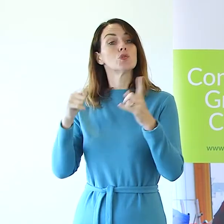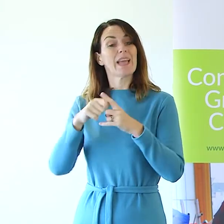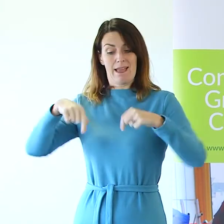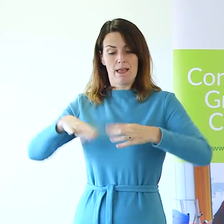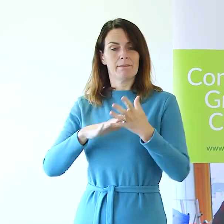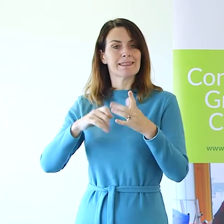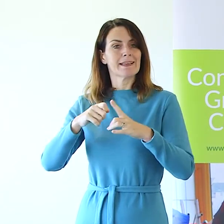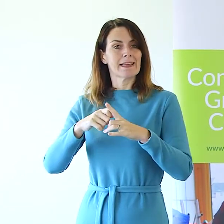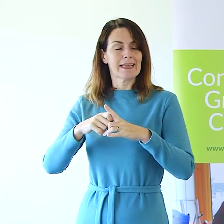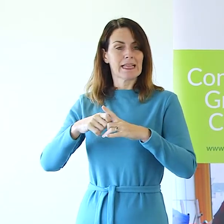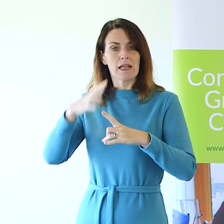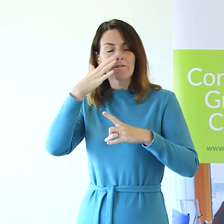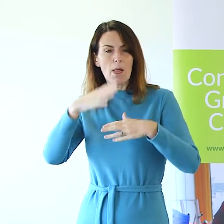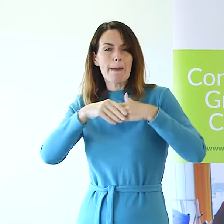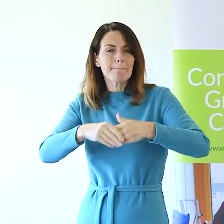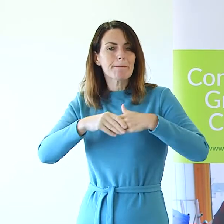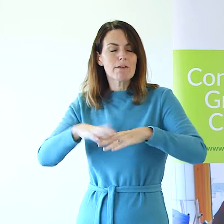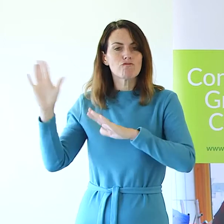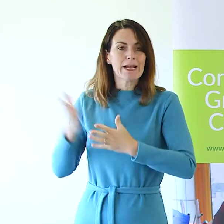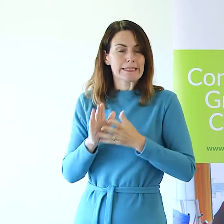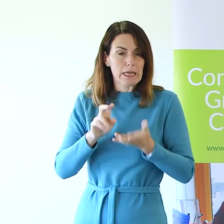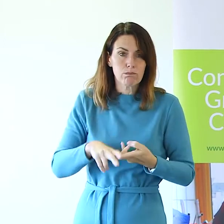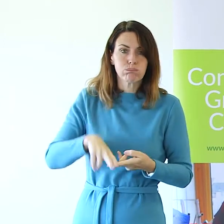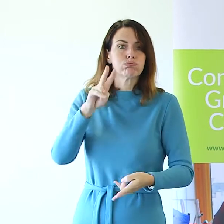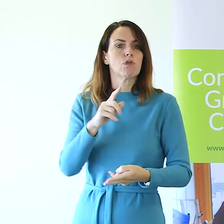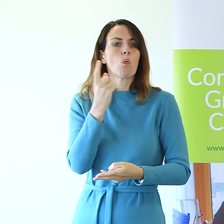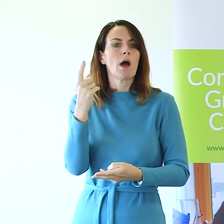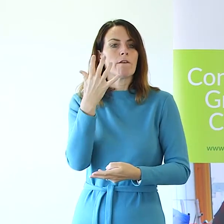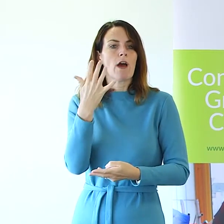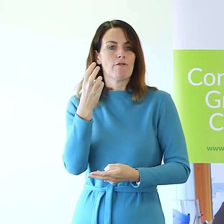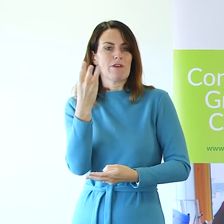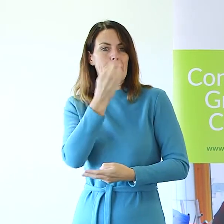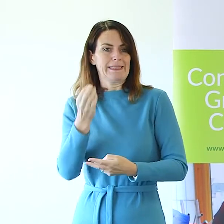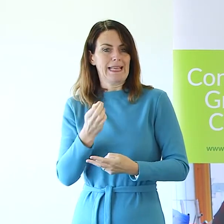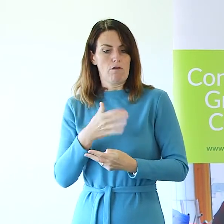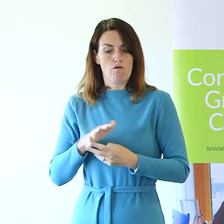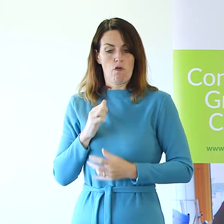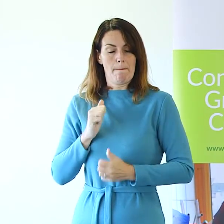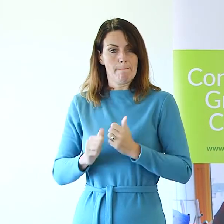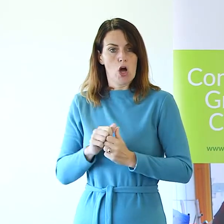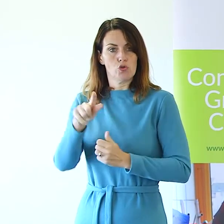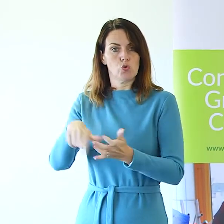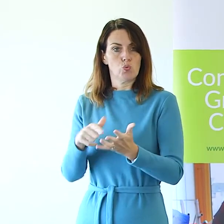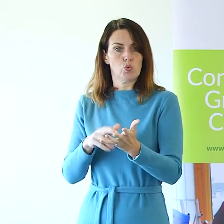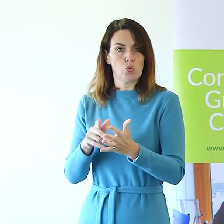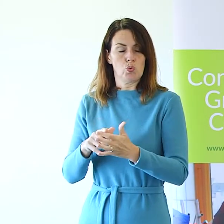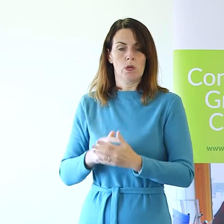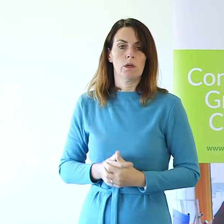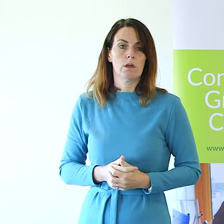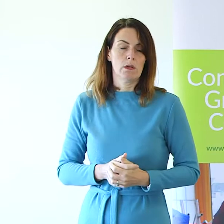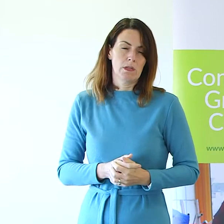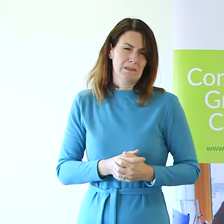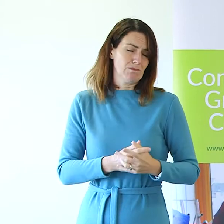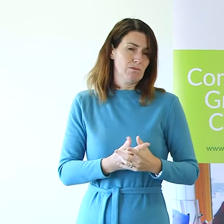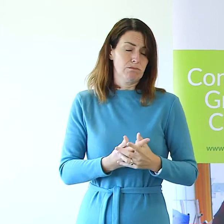saw their Befriend of Service increase by 153% between March and June 2020, with